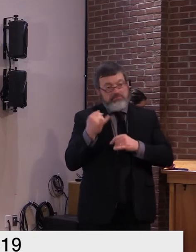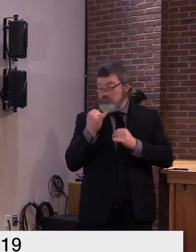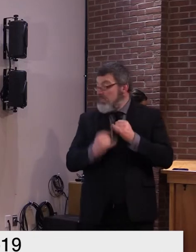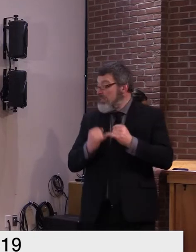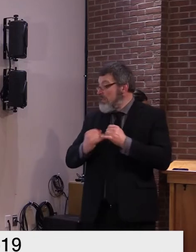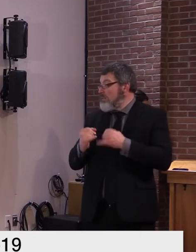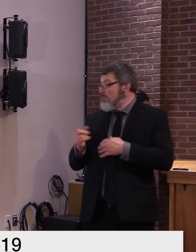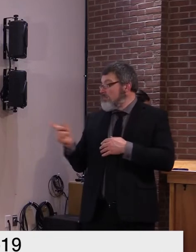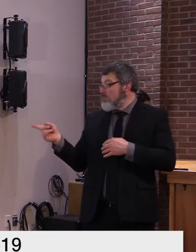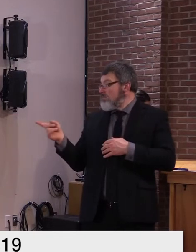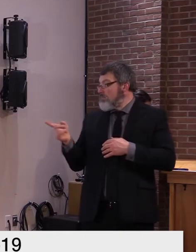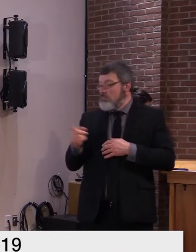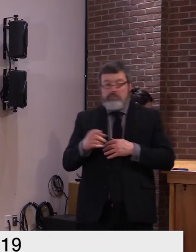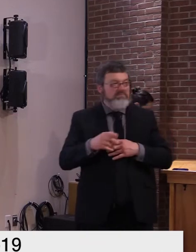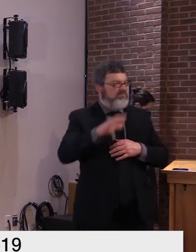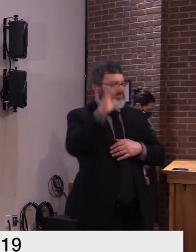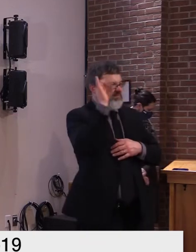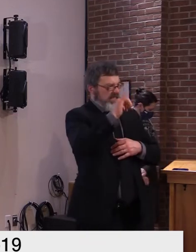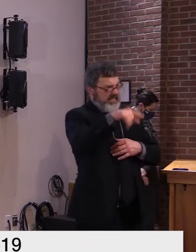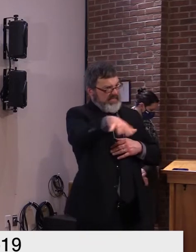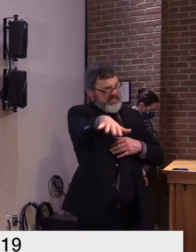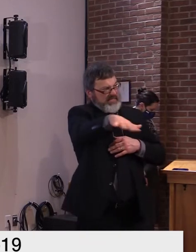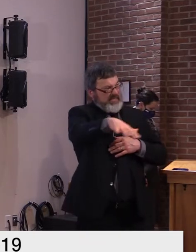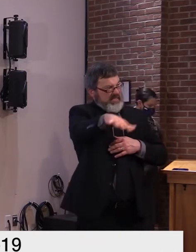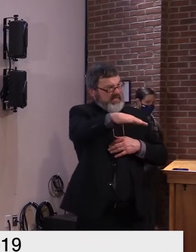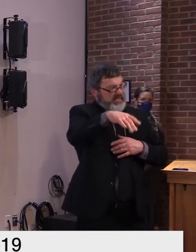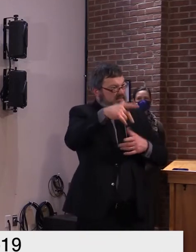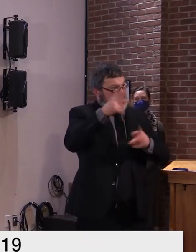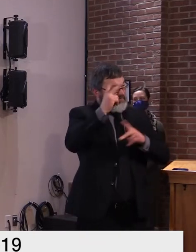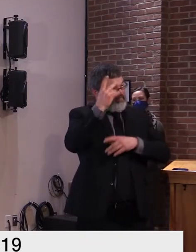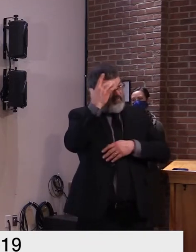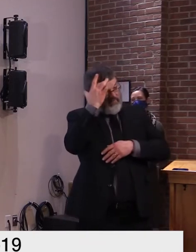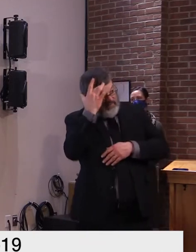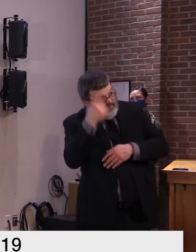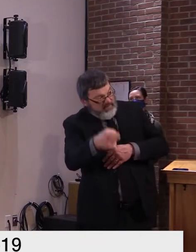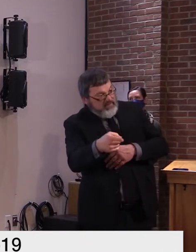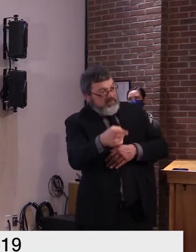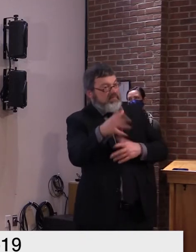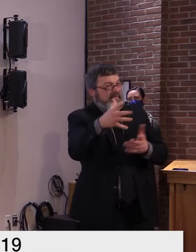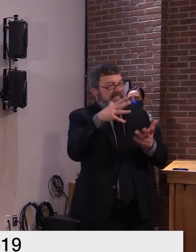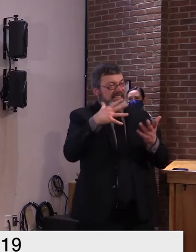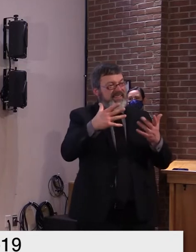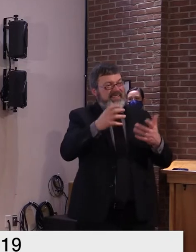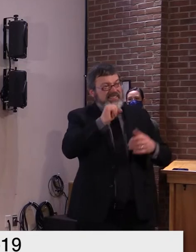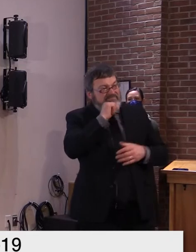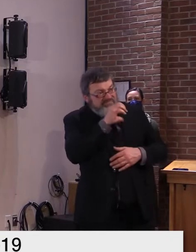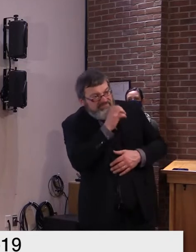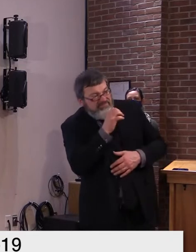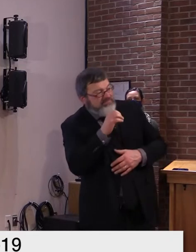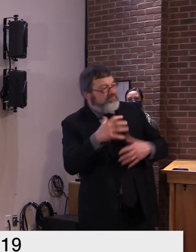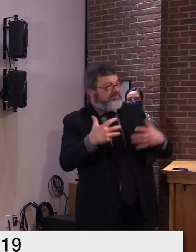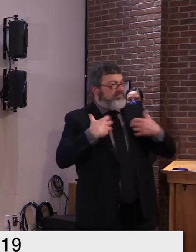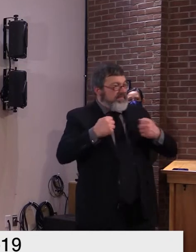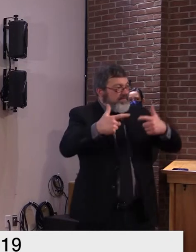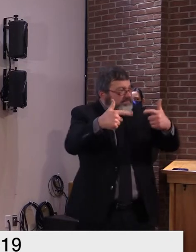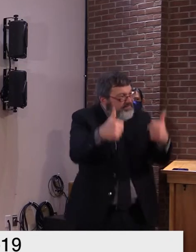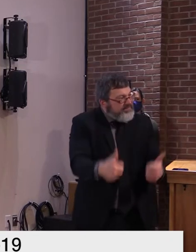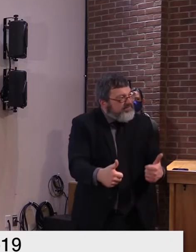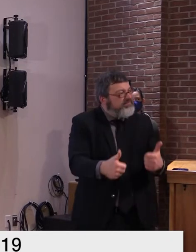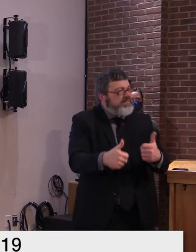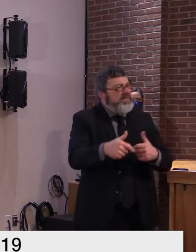people most at risk for severe illness or death from infection you often heard us talk about our most vulnerable